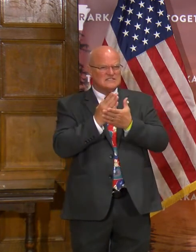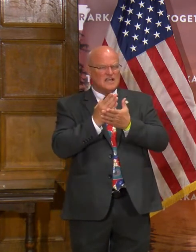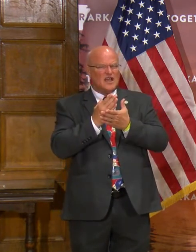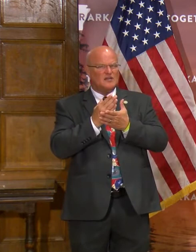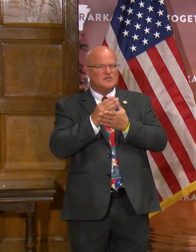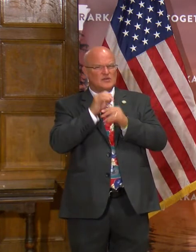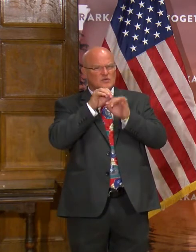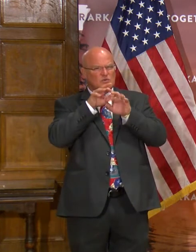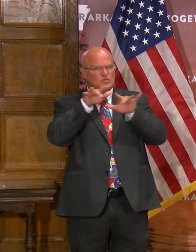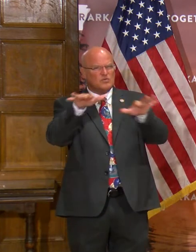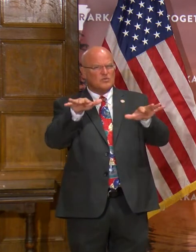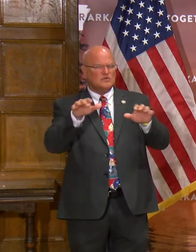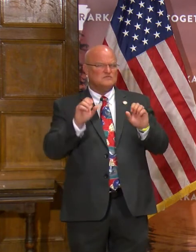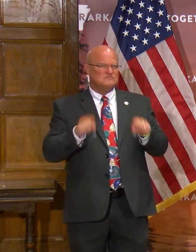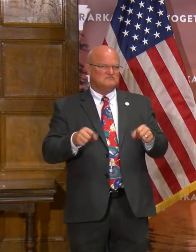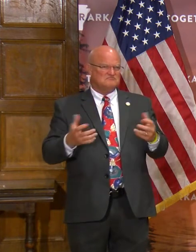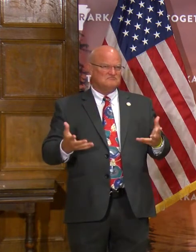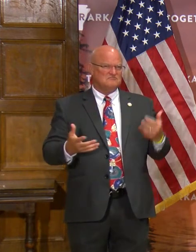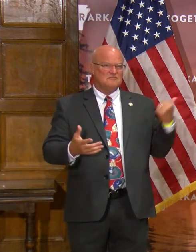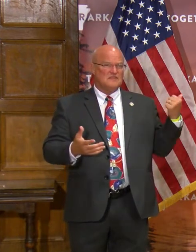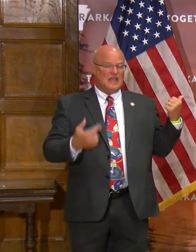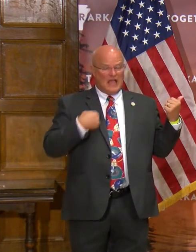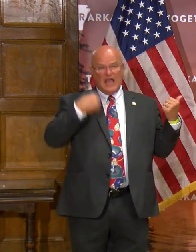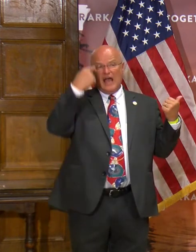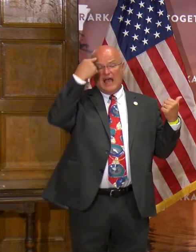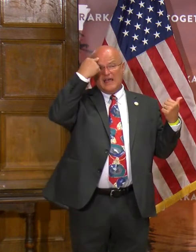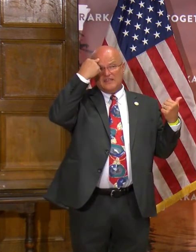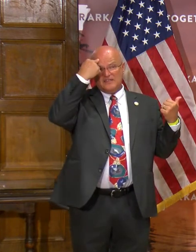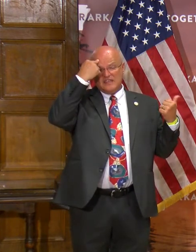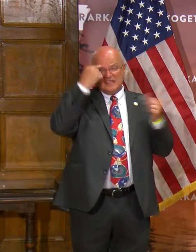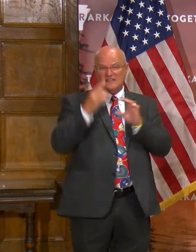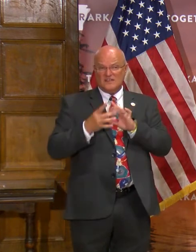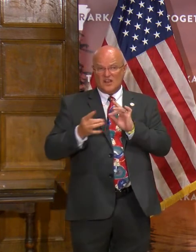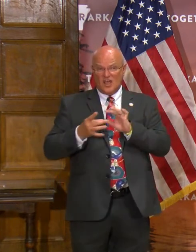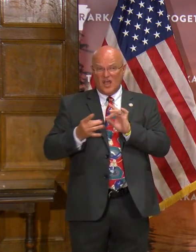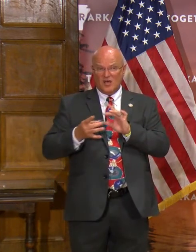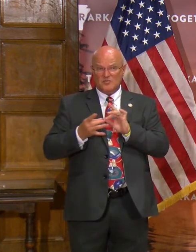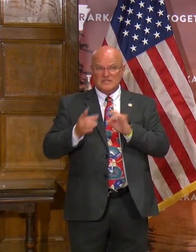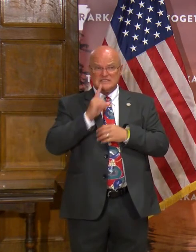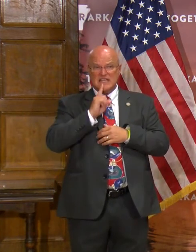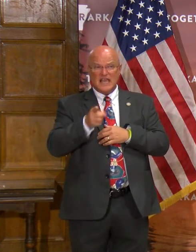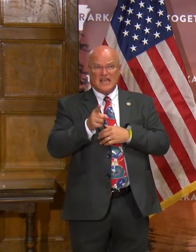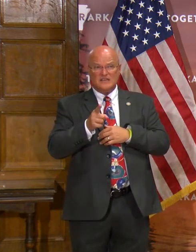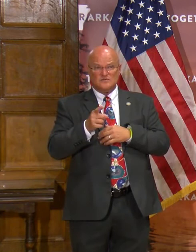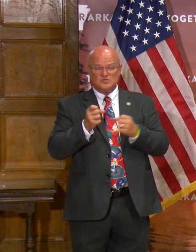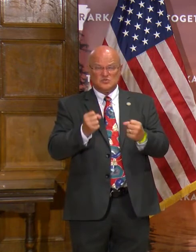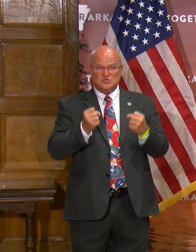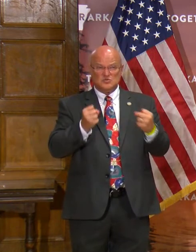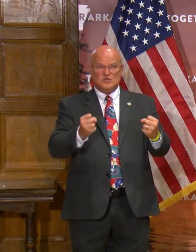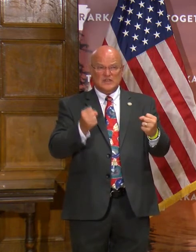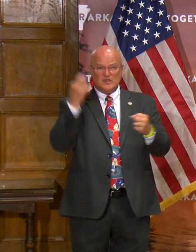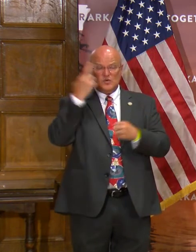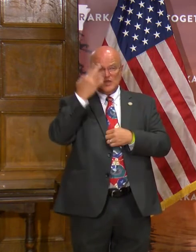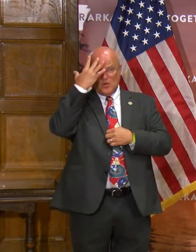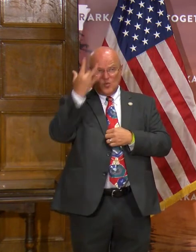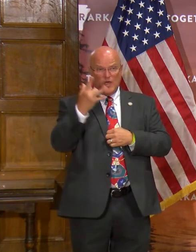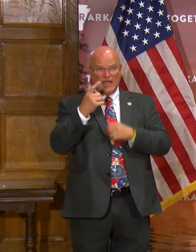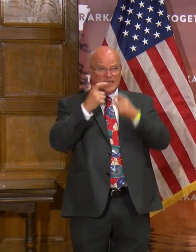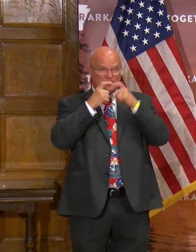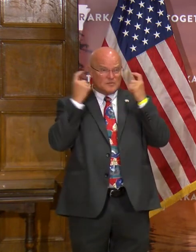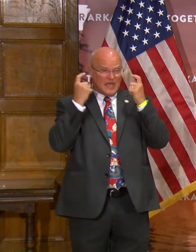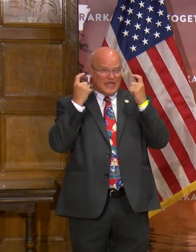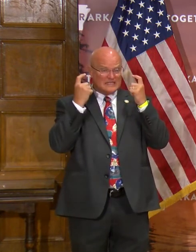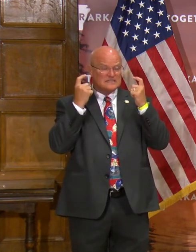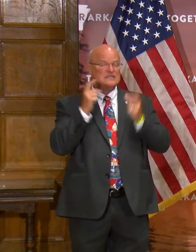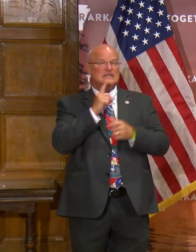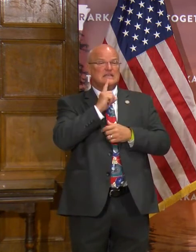my aerosol? Well, think their comments actually strengthen the reasons to wear a mask.